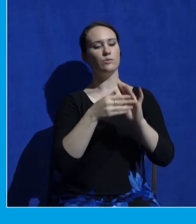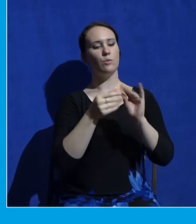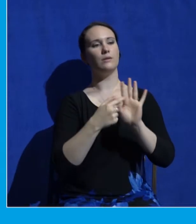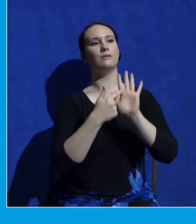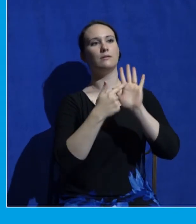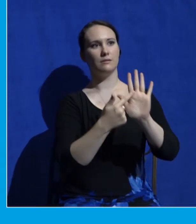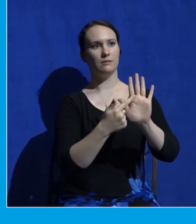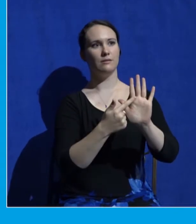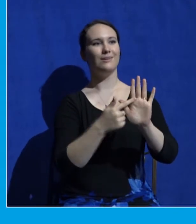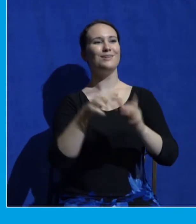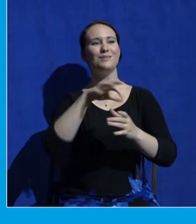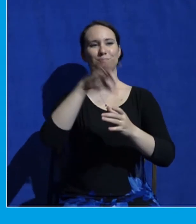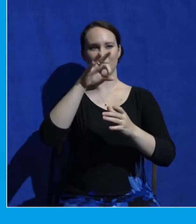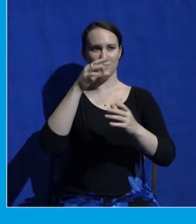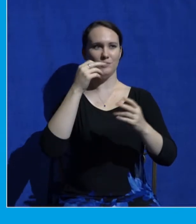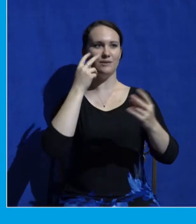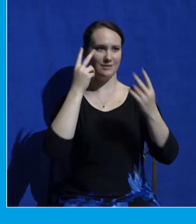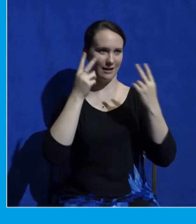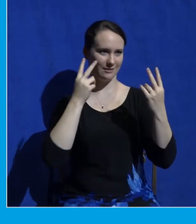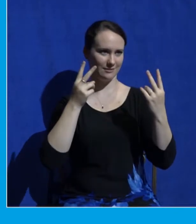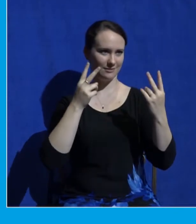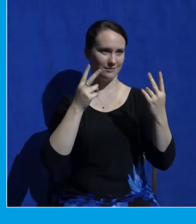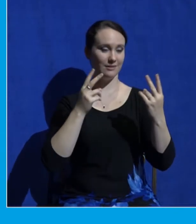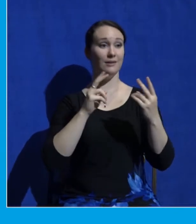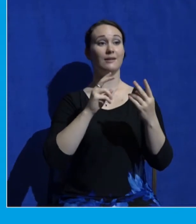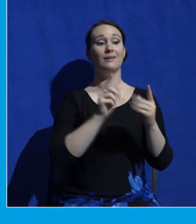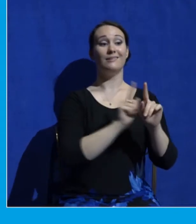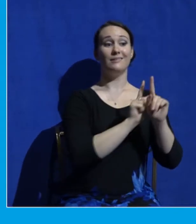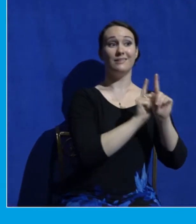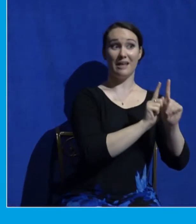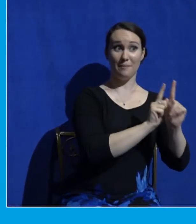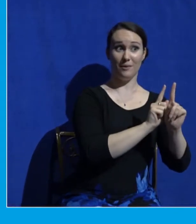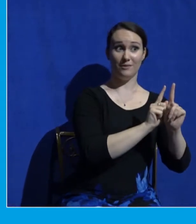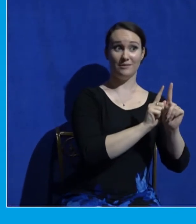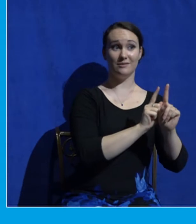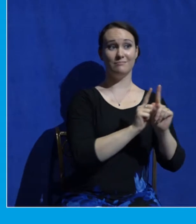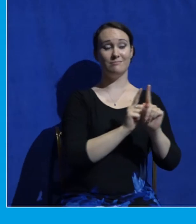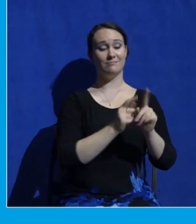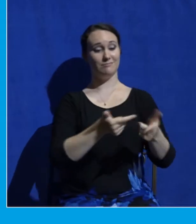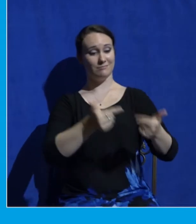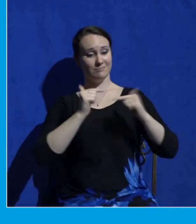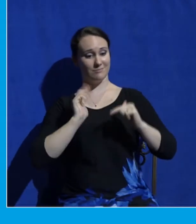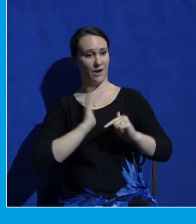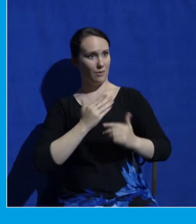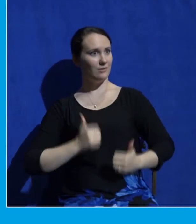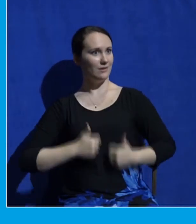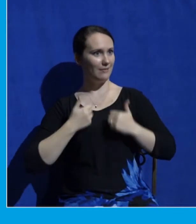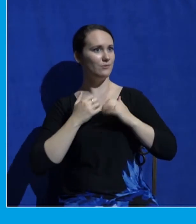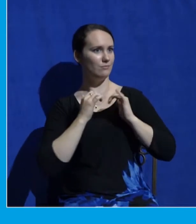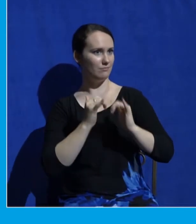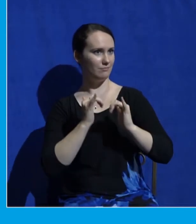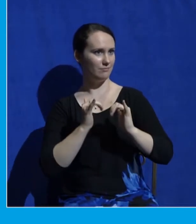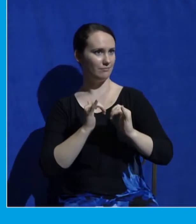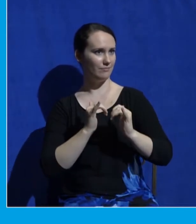in the lives of Jesus' disciples and in our own lives. In the verses that follow, we see these disciples